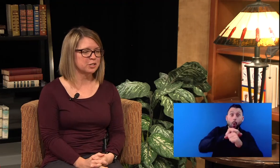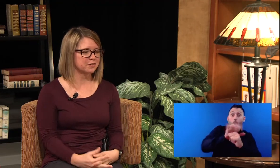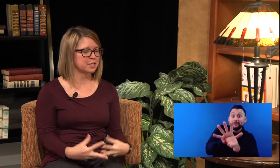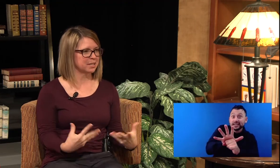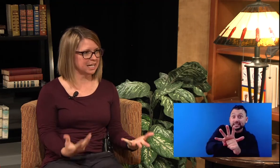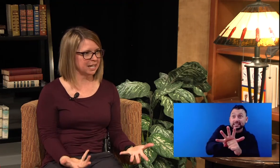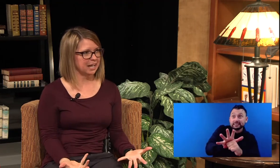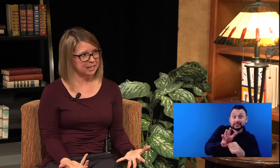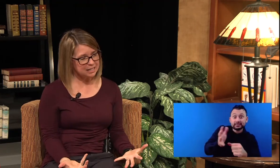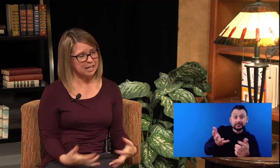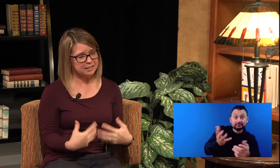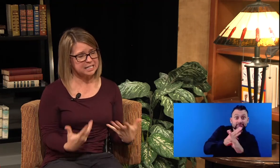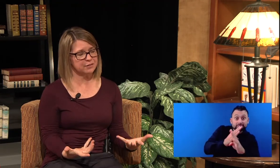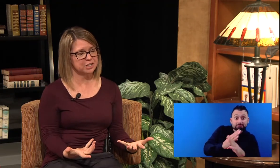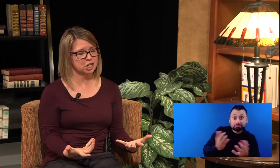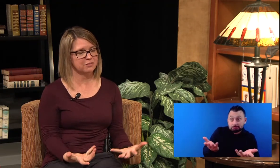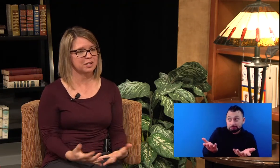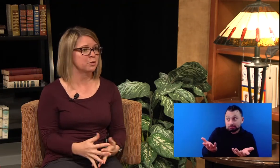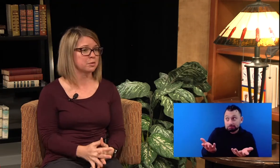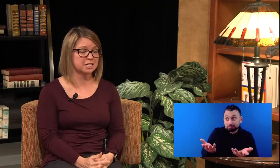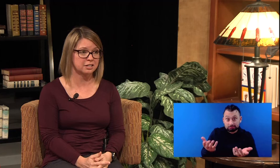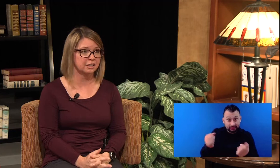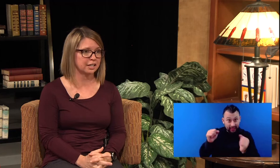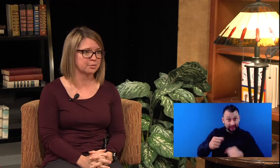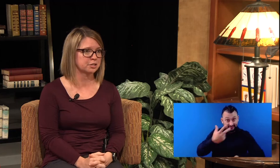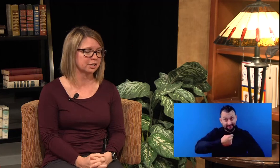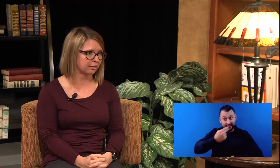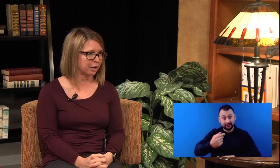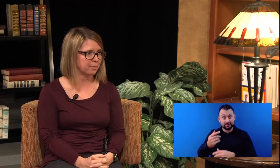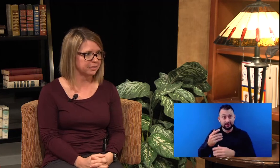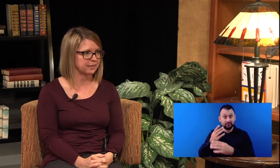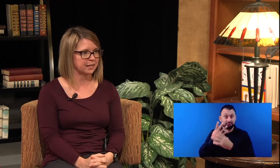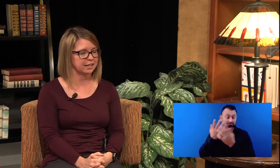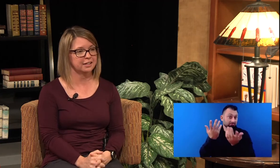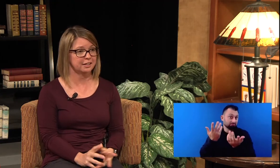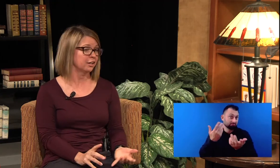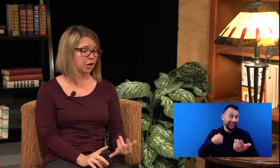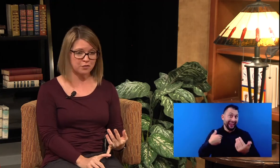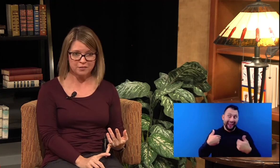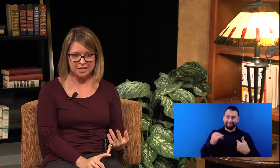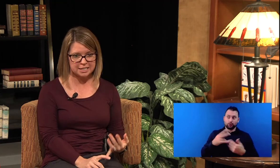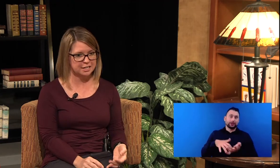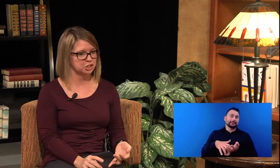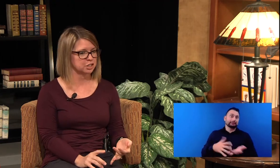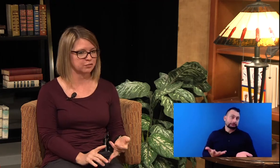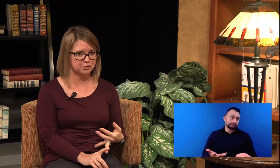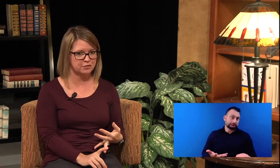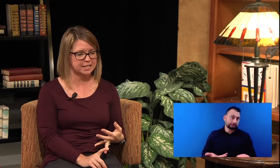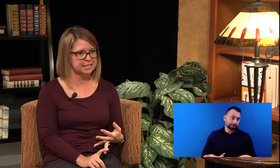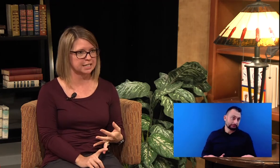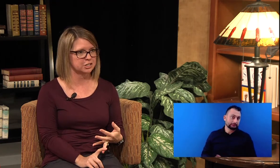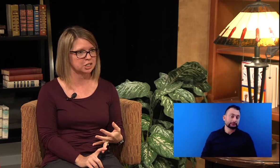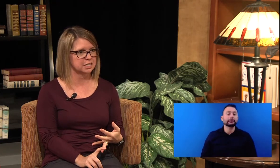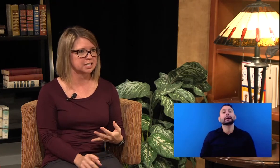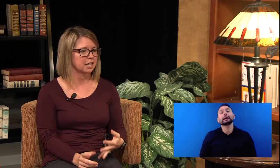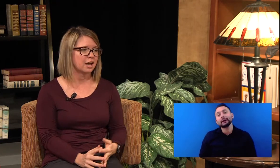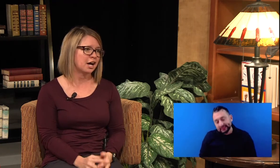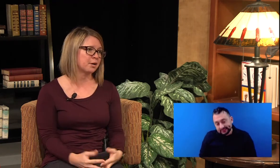so if somebody it does have HIV, we would still absolutely recommend that they get COVID vaccinations, flu vaccinations. Um,